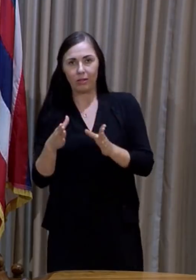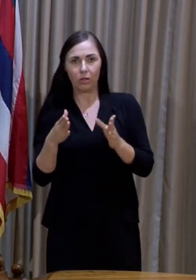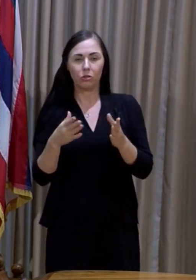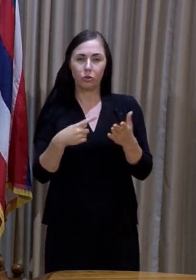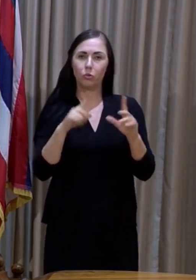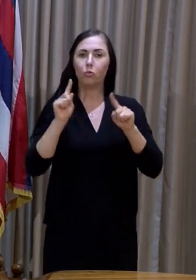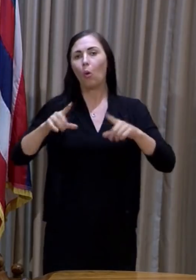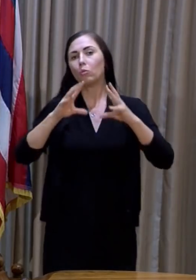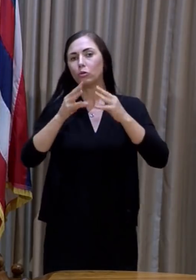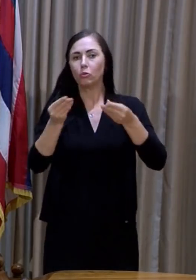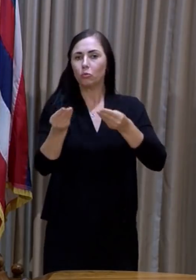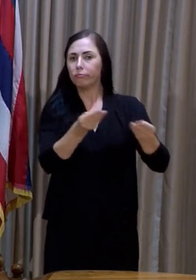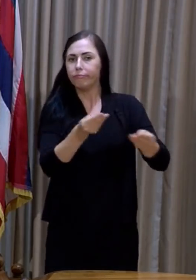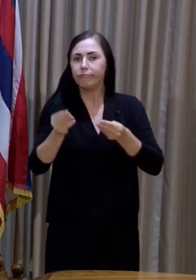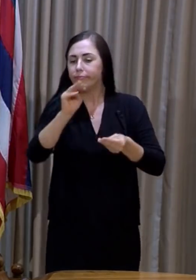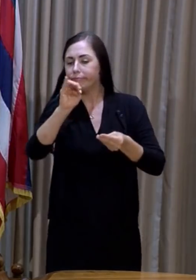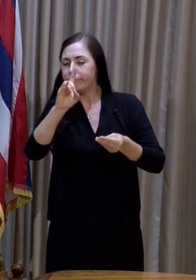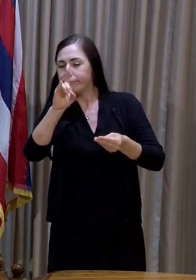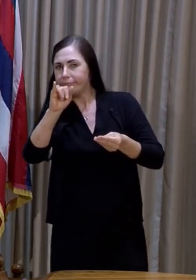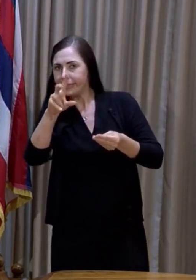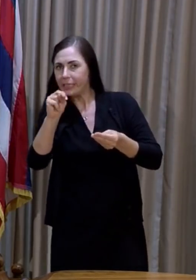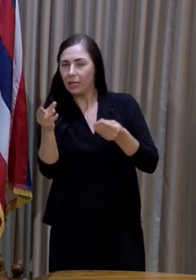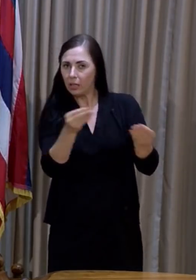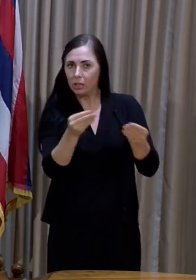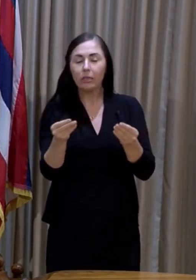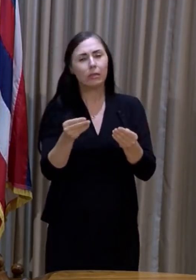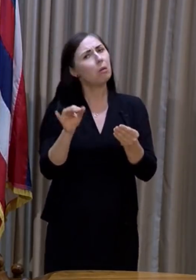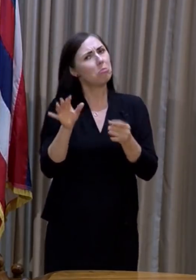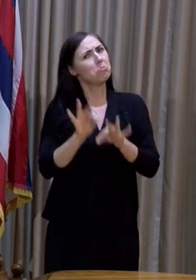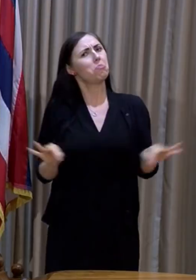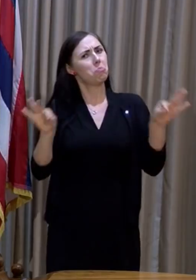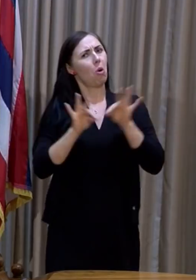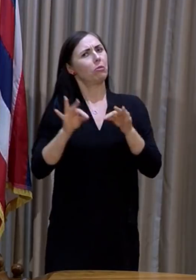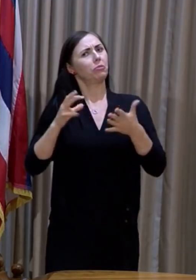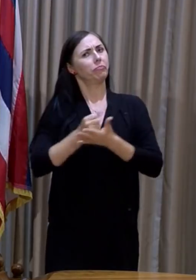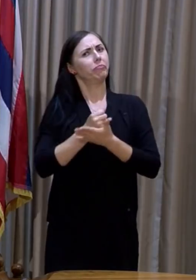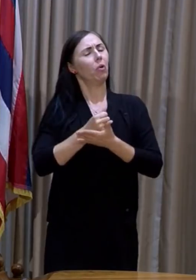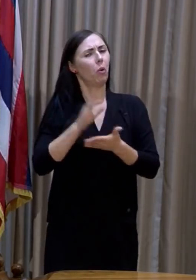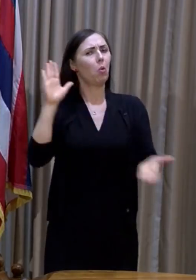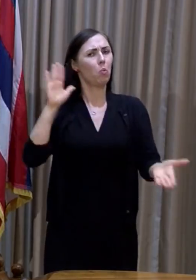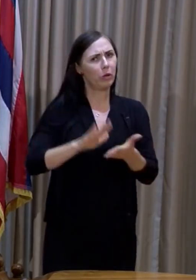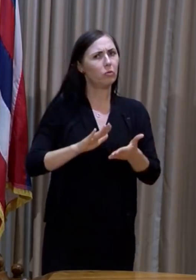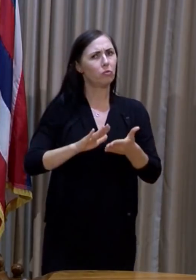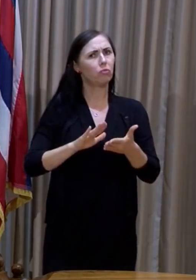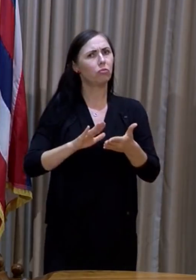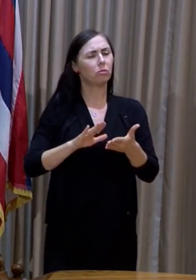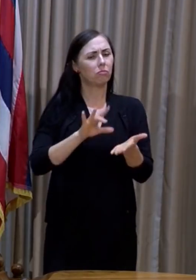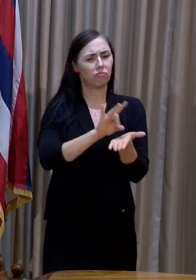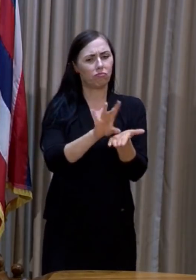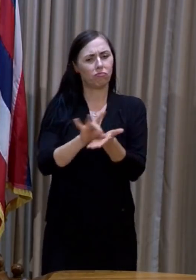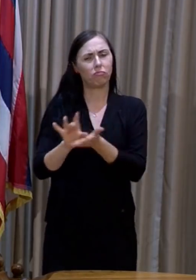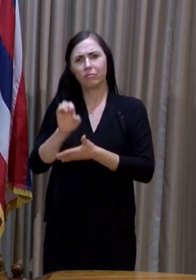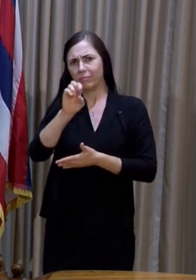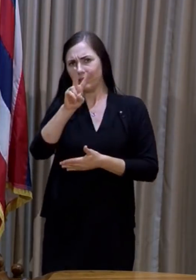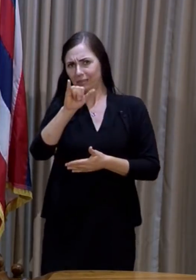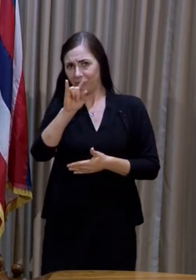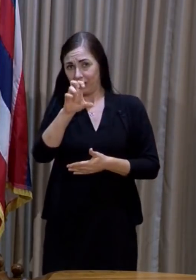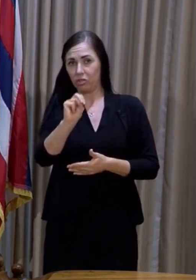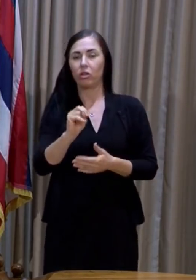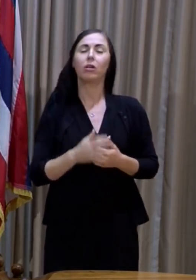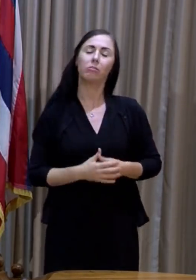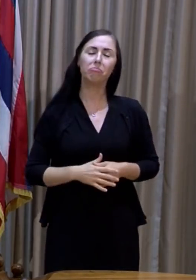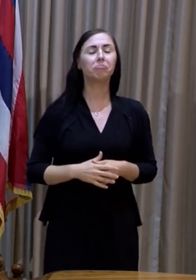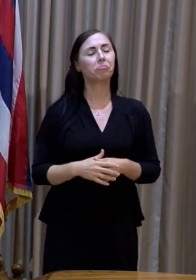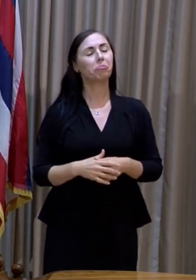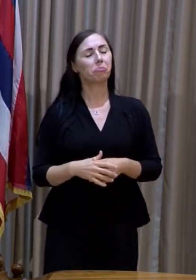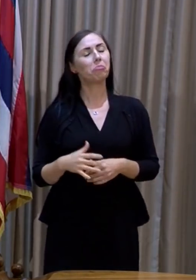think, a powerful tool to reduce the number of evictions. We believe that it's best